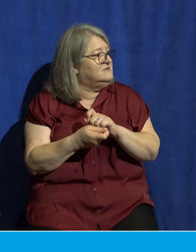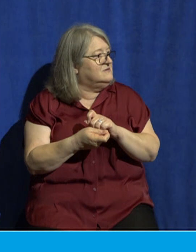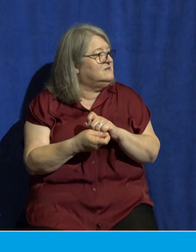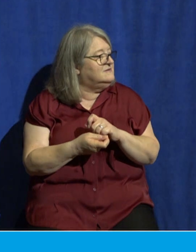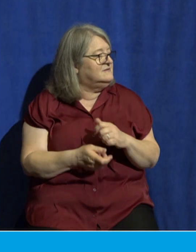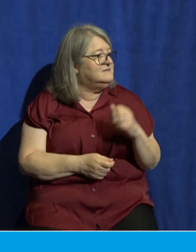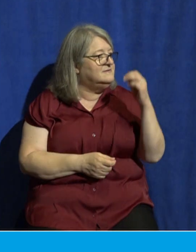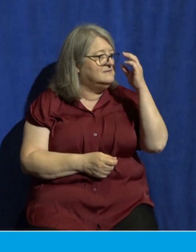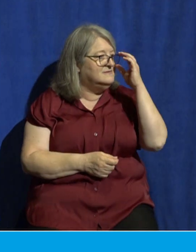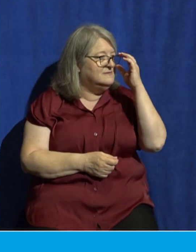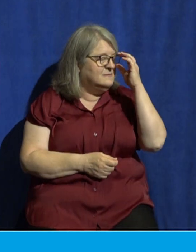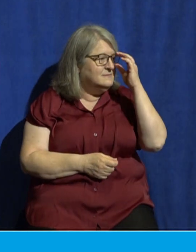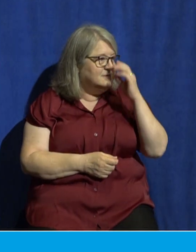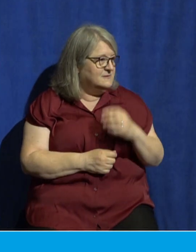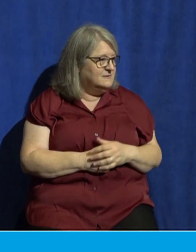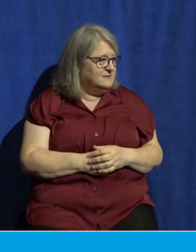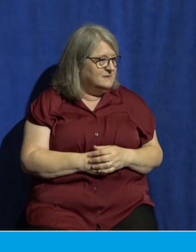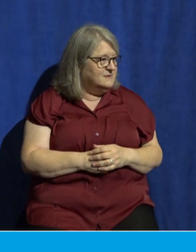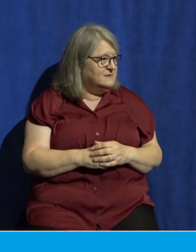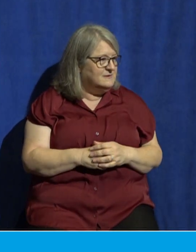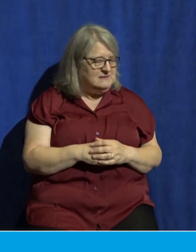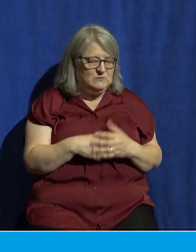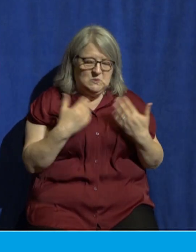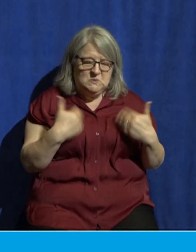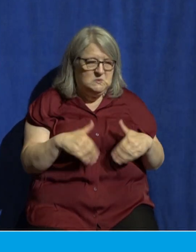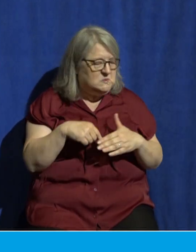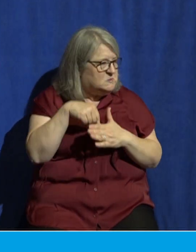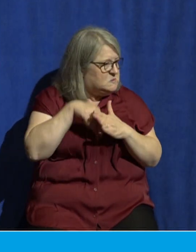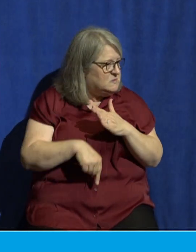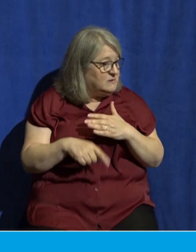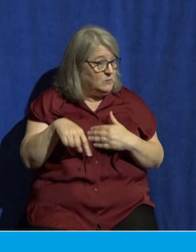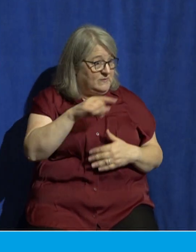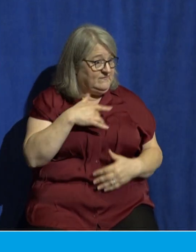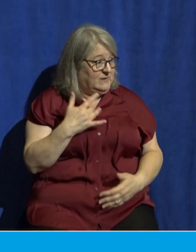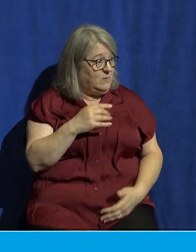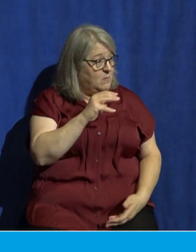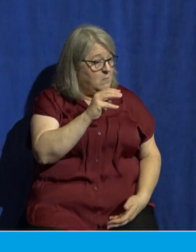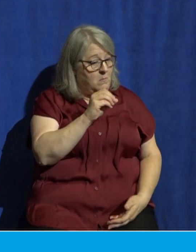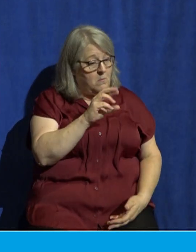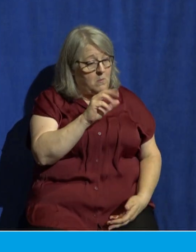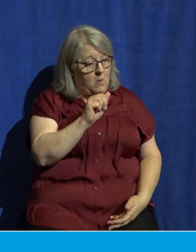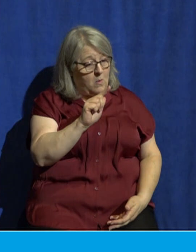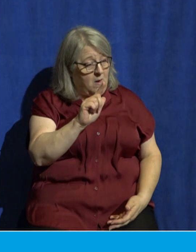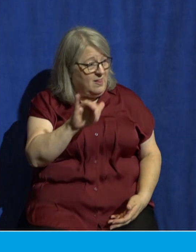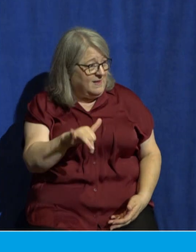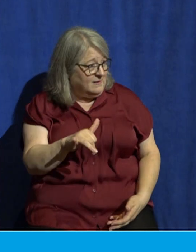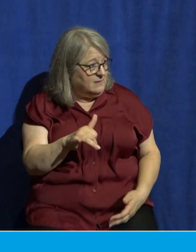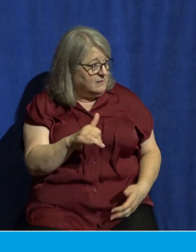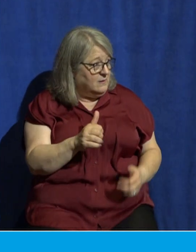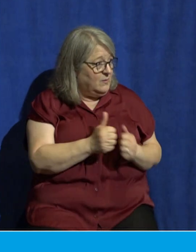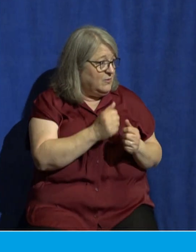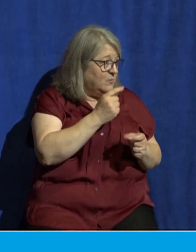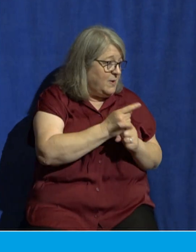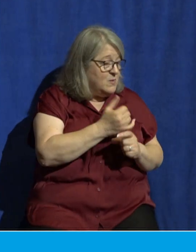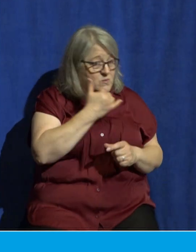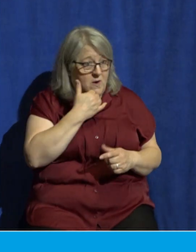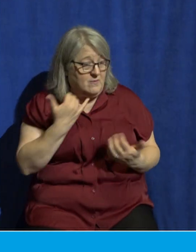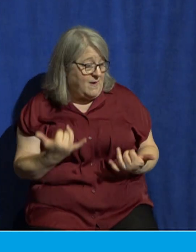a deep cultural shift and we feel that morally as we look out in our culture as what is normal